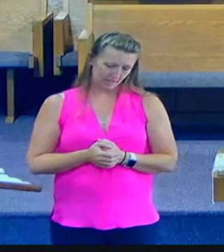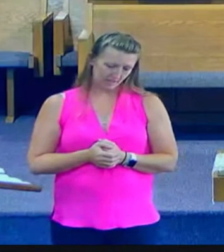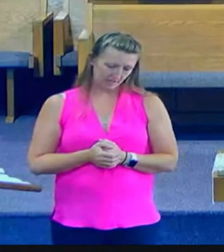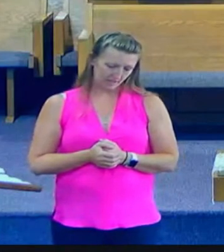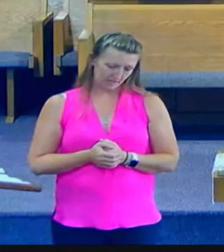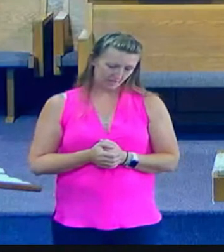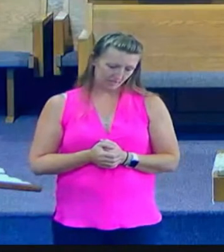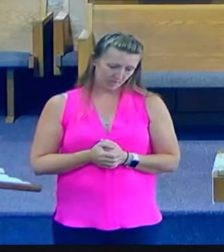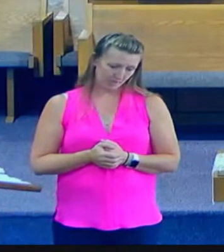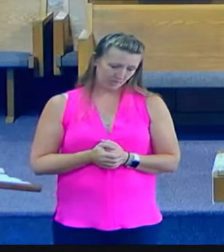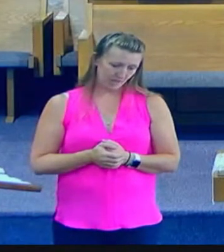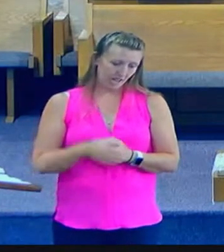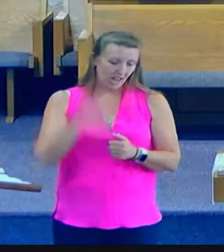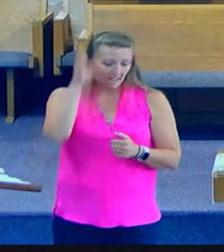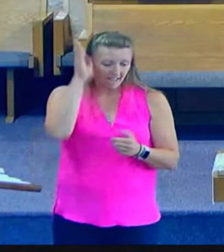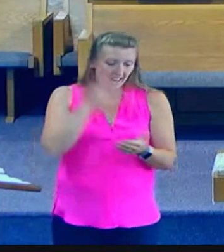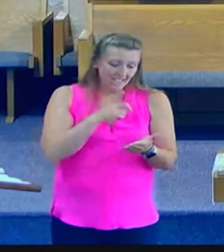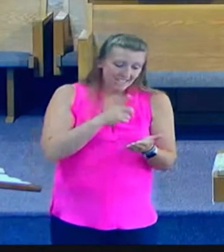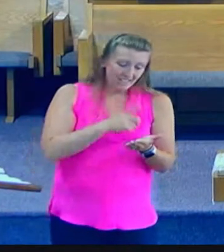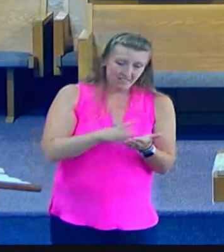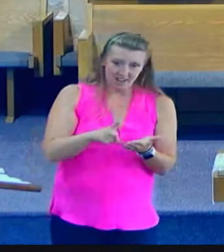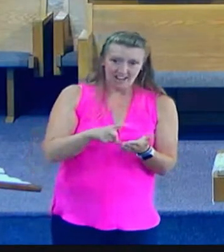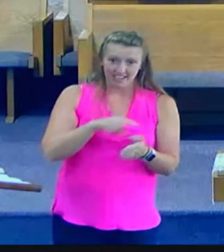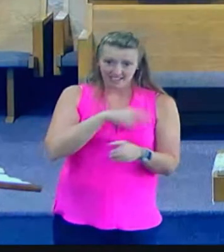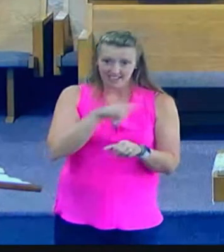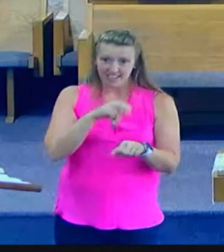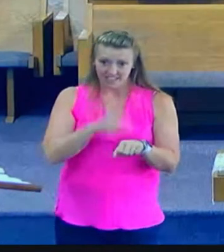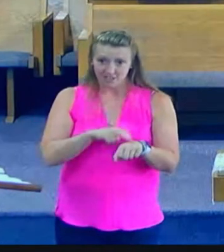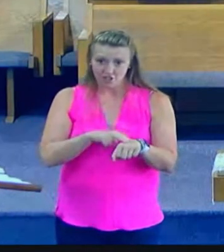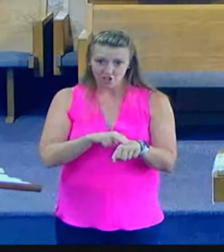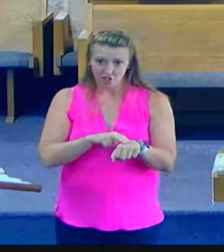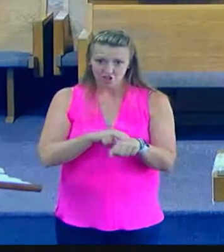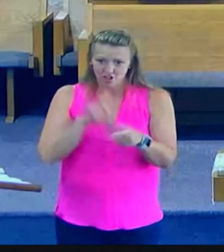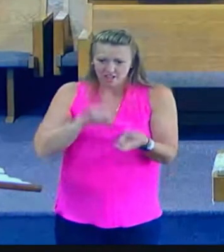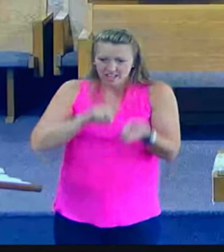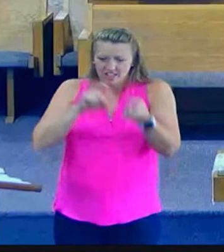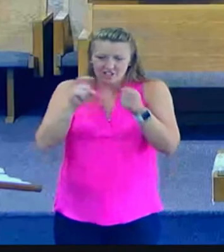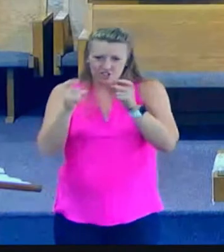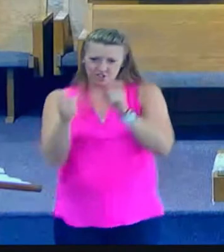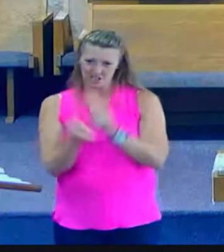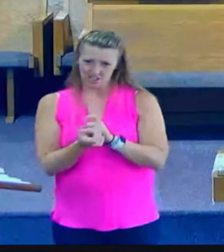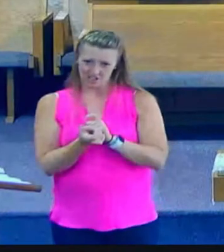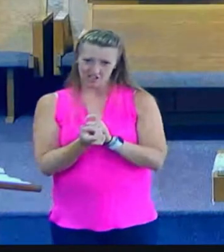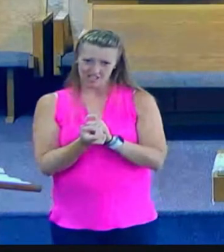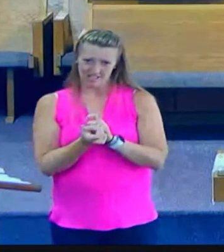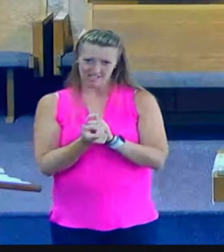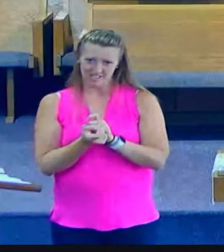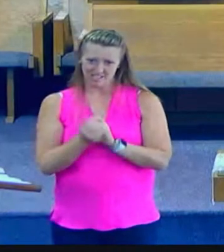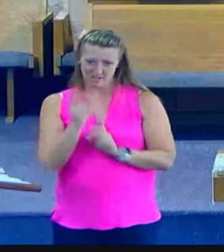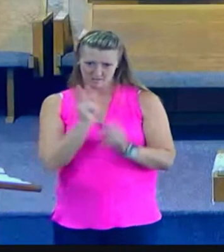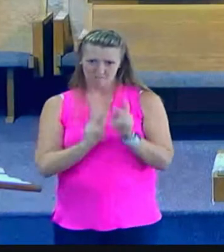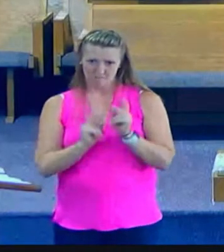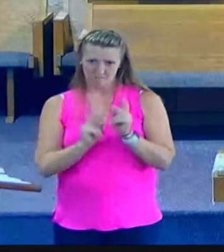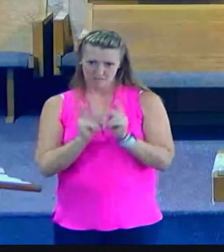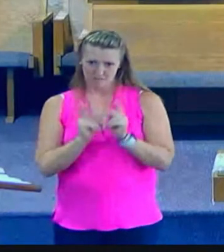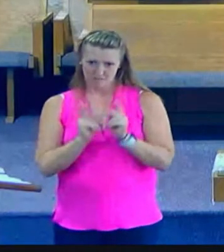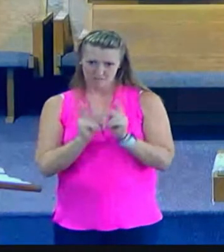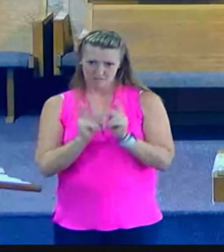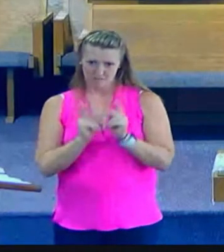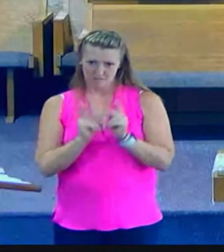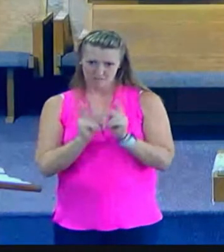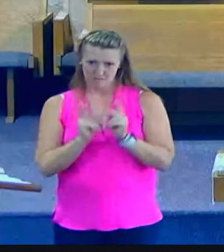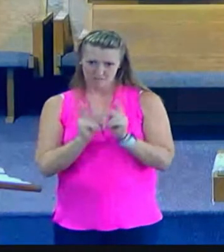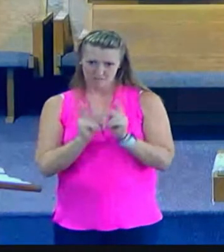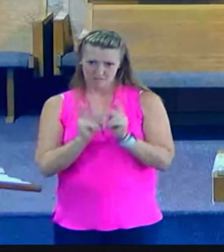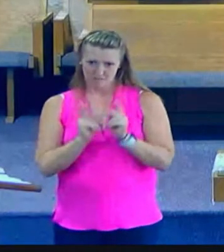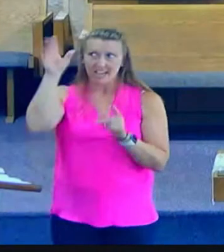and that divine nature would transform him as he took in the great and precious promises of the word of